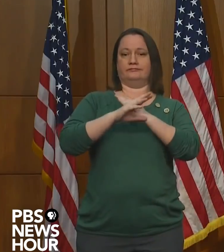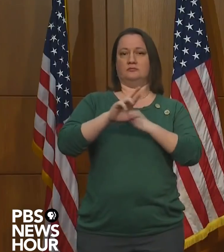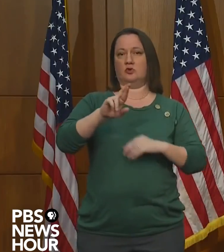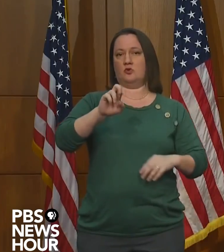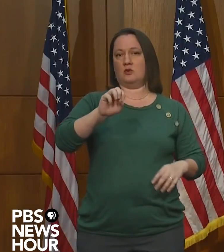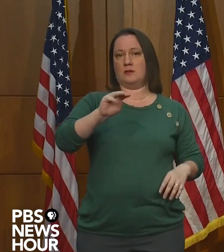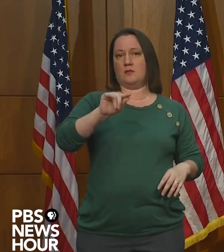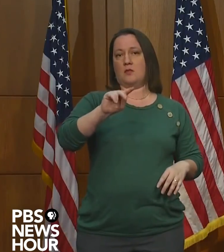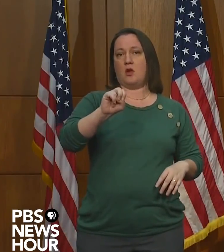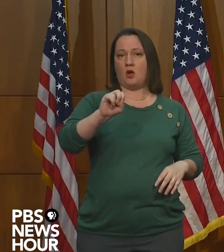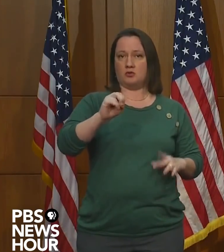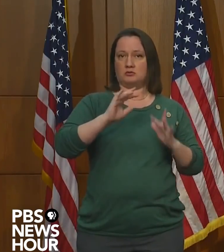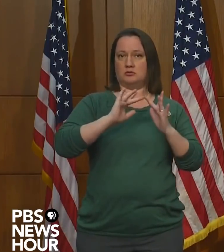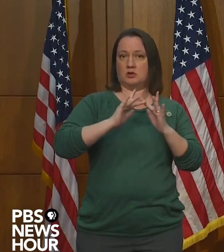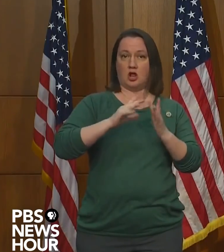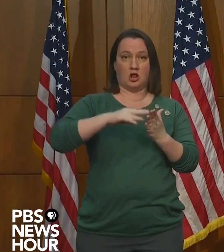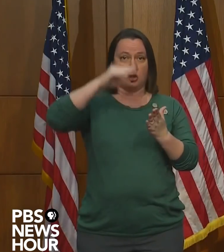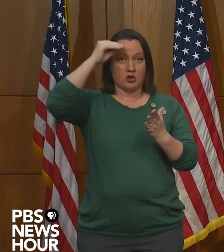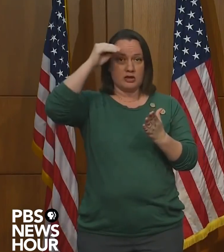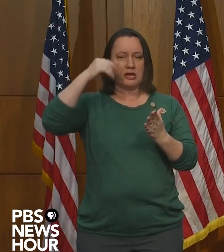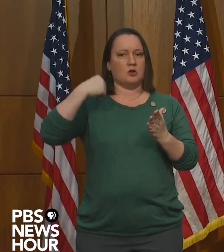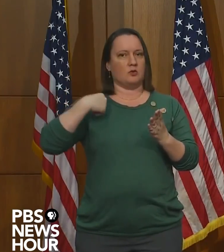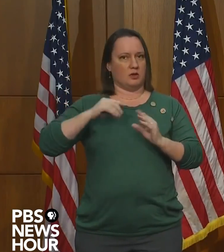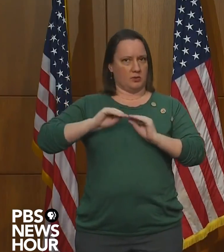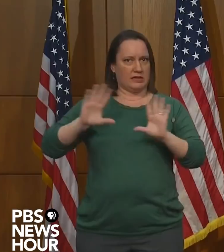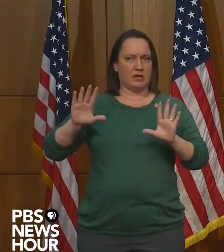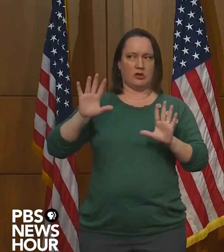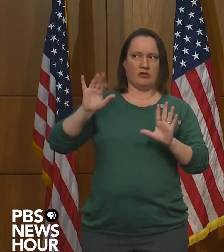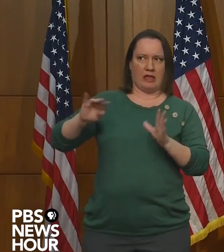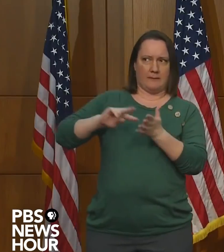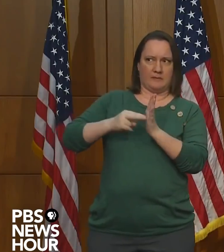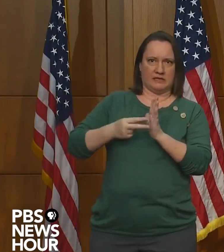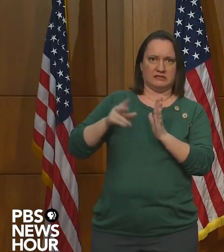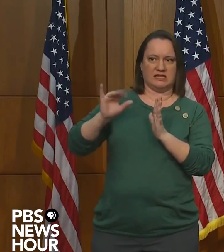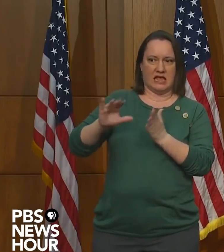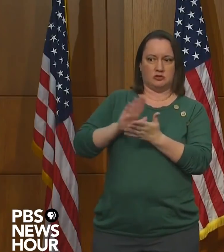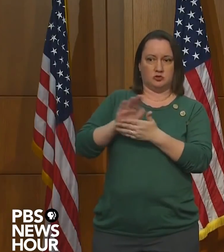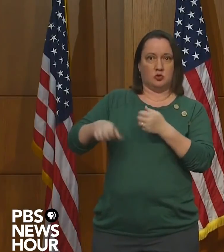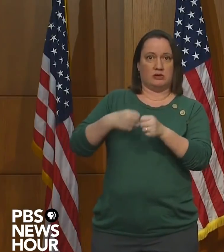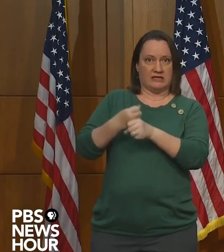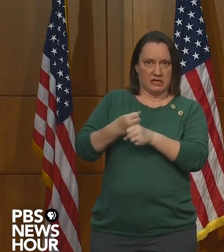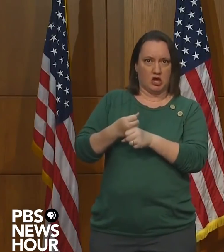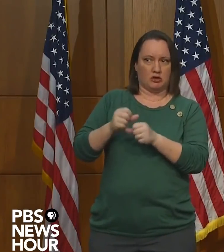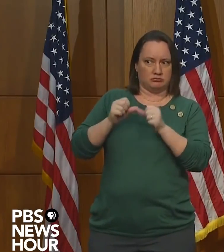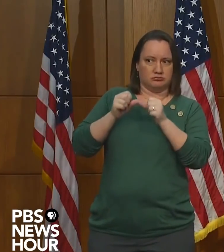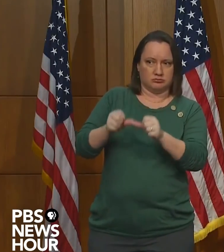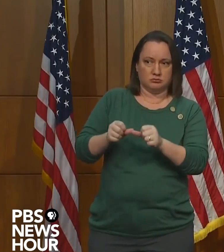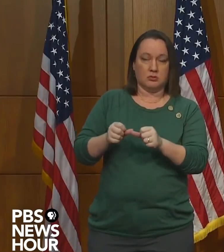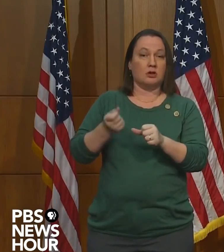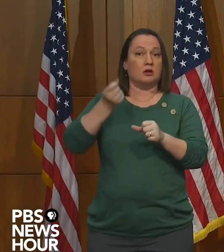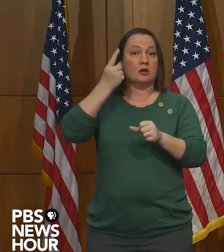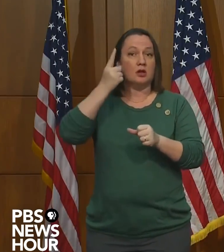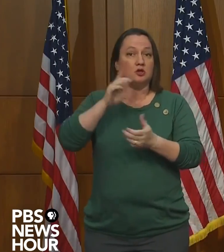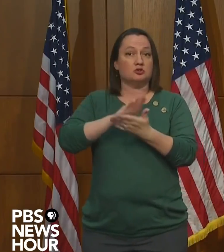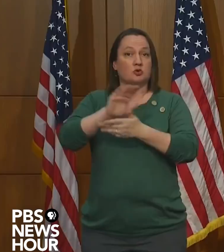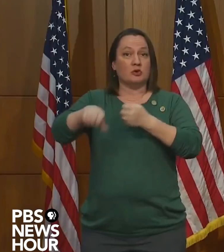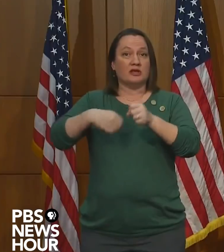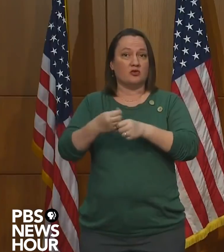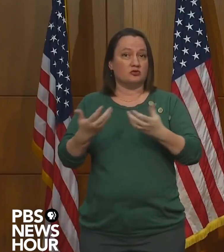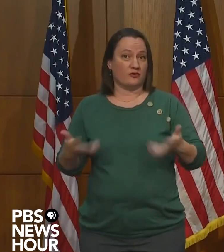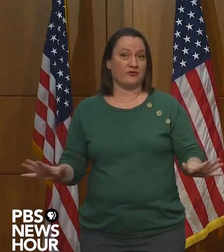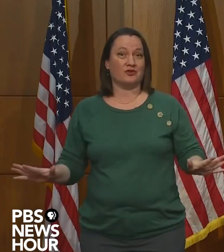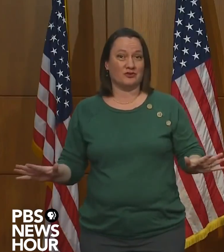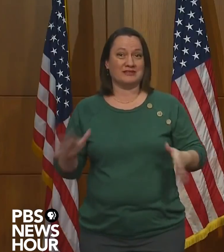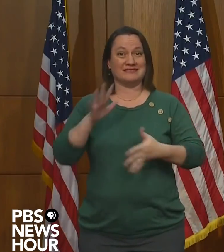for the remainder of the school year. This school year is over. Seniors have graduated,